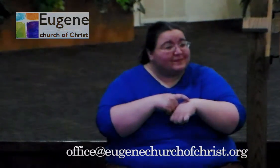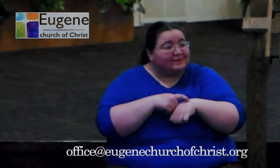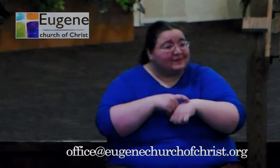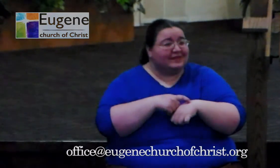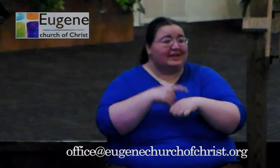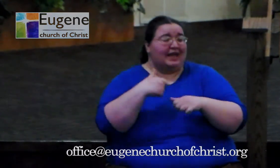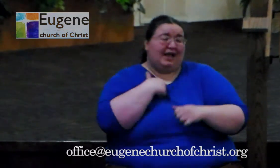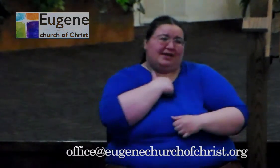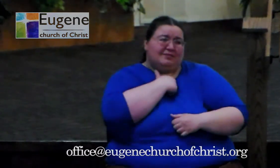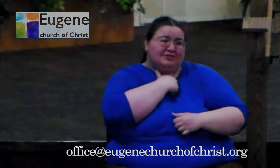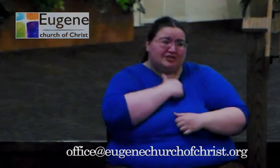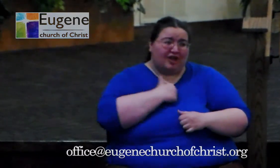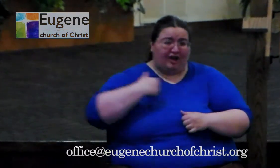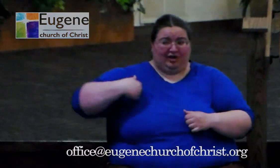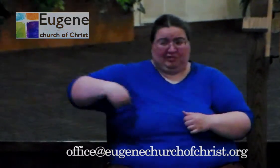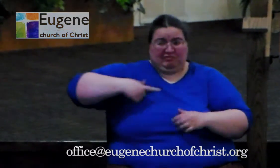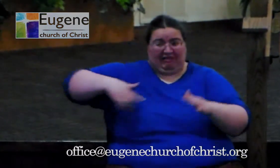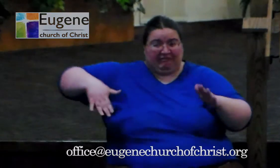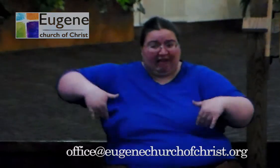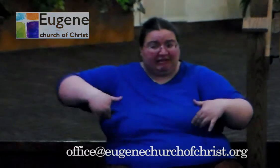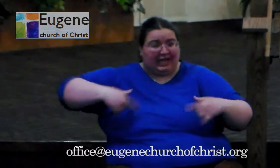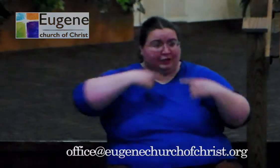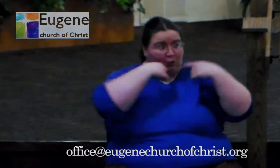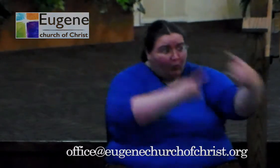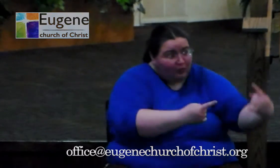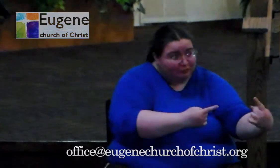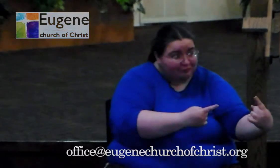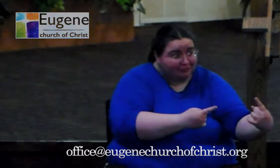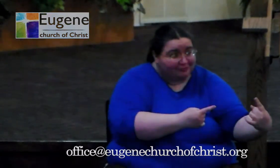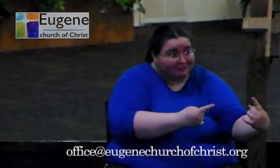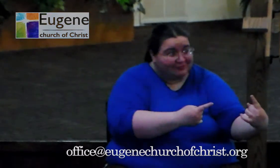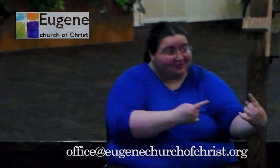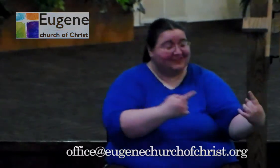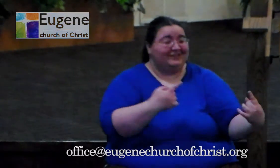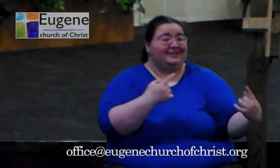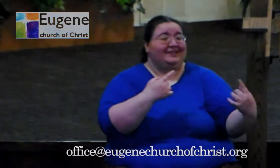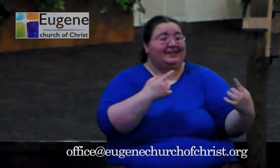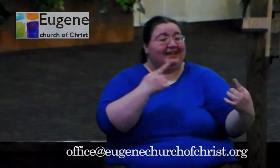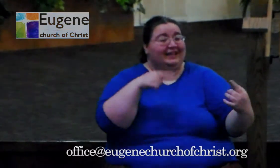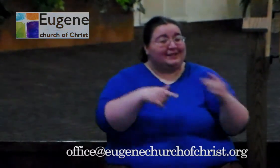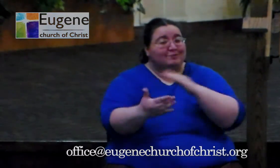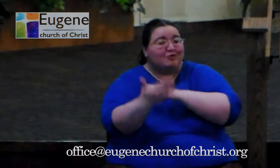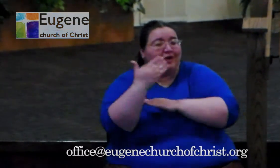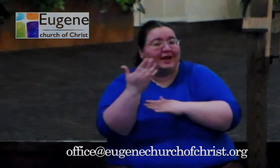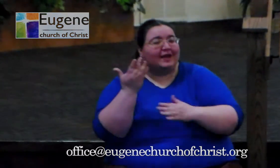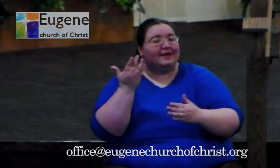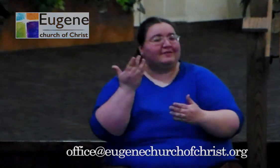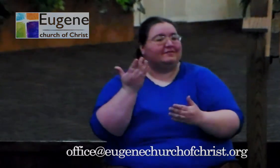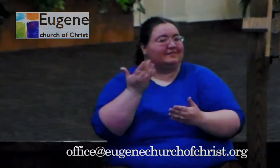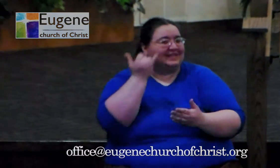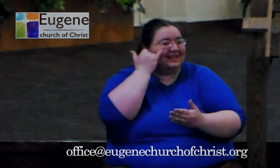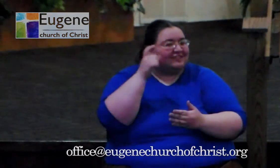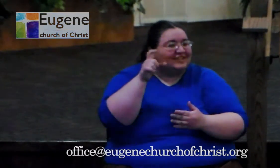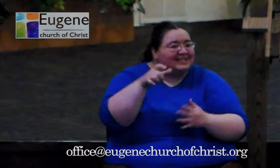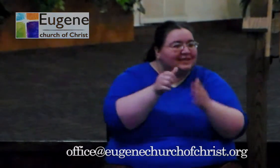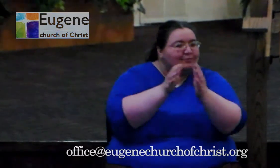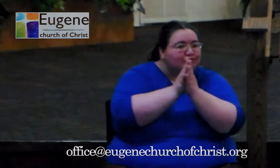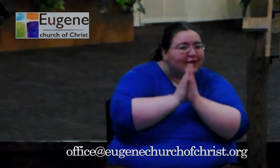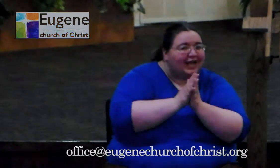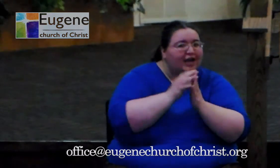the first time. I'd love to see it change your life. This morning, if you're among us and there's something we can pray about in your life, whether it's something you want to do better or something you